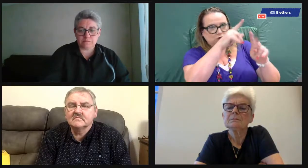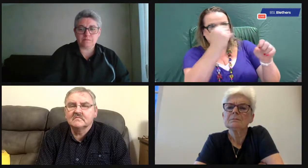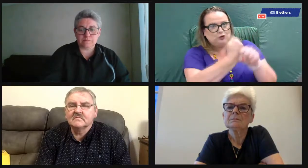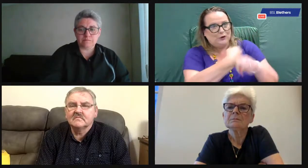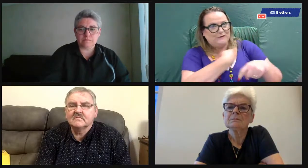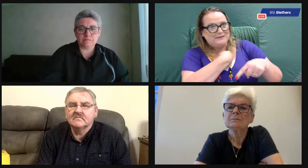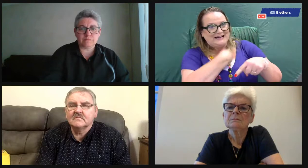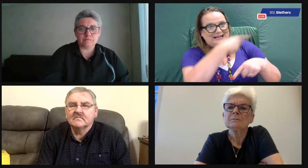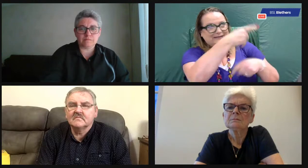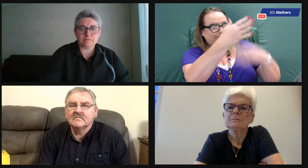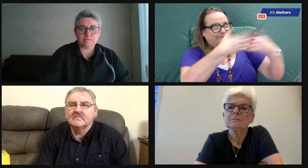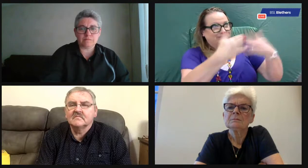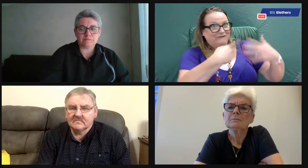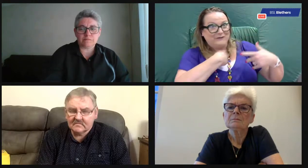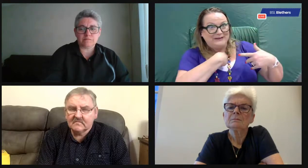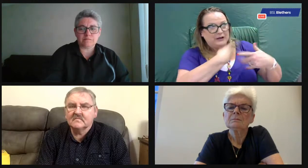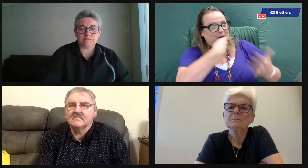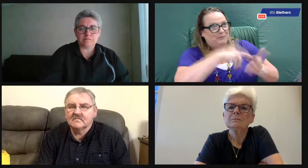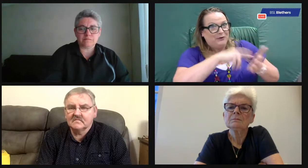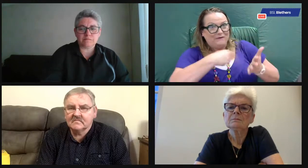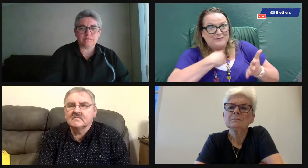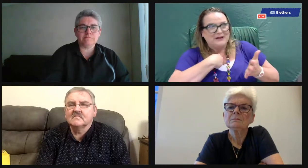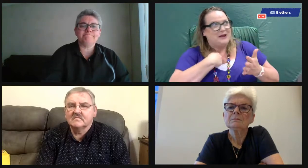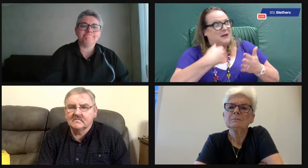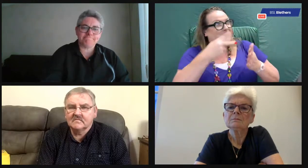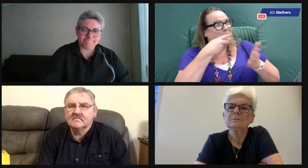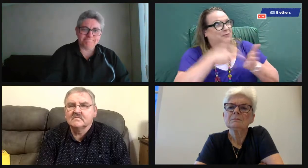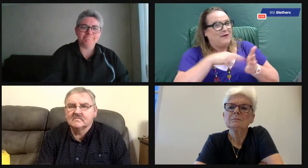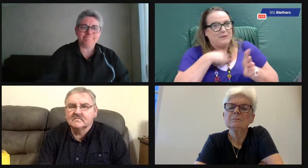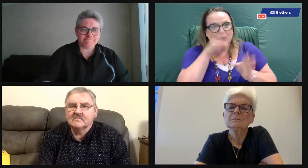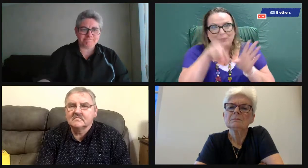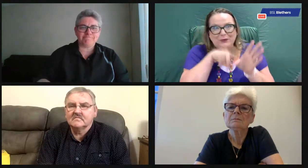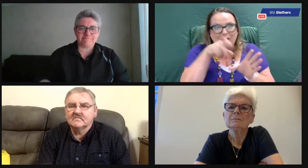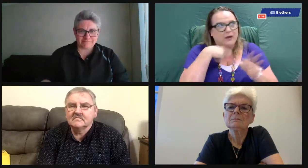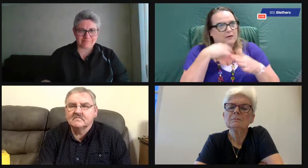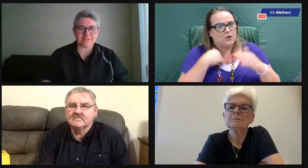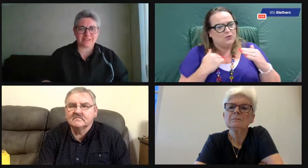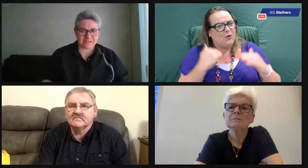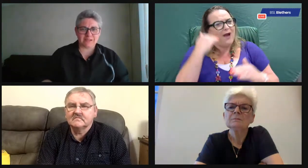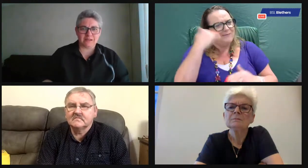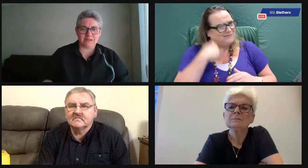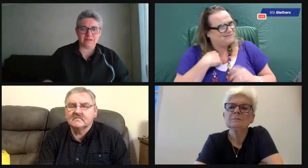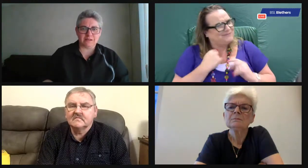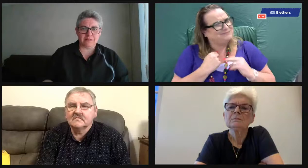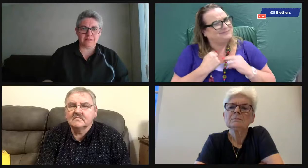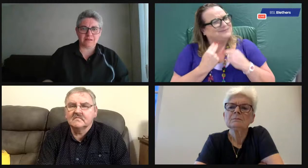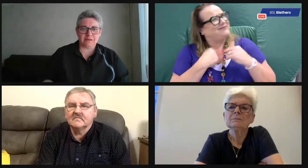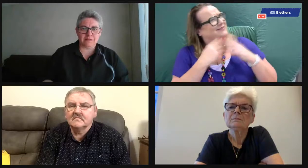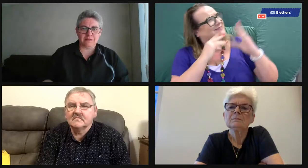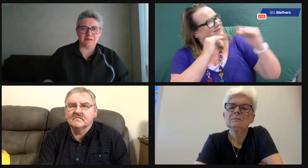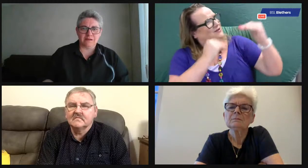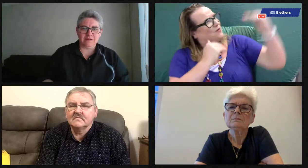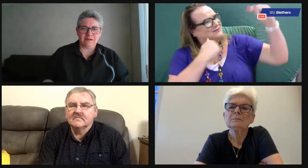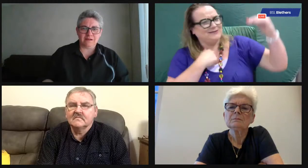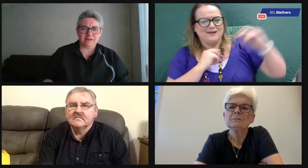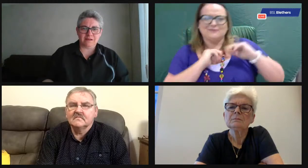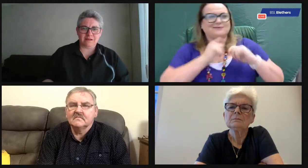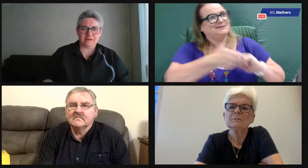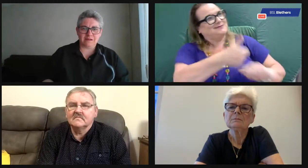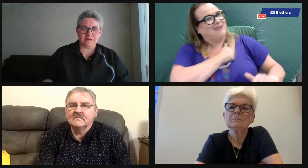Vincent's since I was nine, and everybody did everything for me. They organized everything for me. They arranged everything to go to youth club.